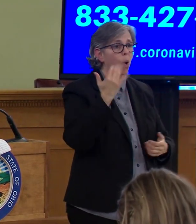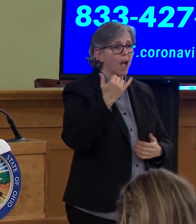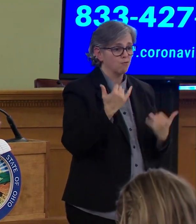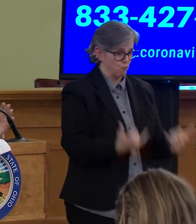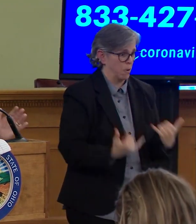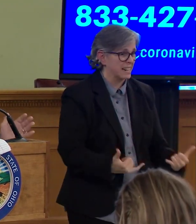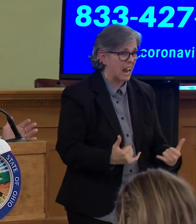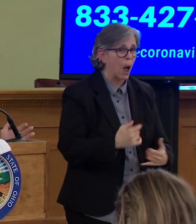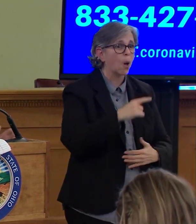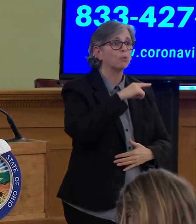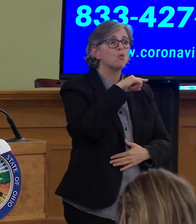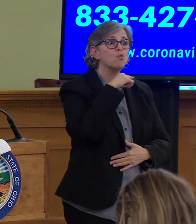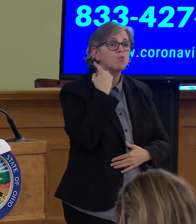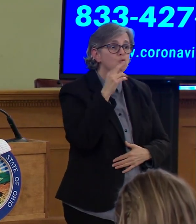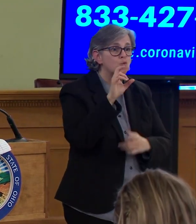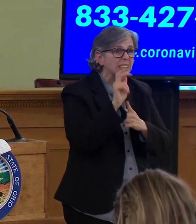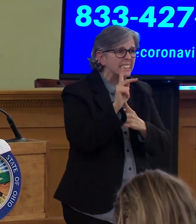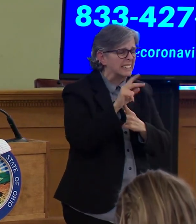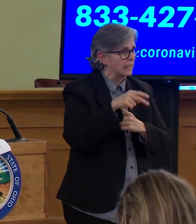tell them to go vote.